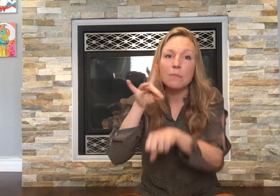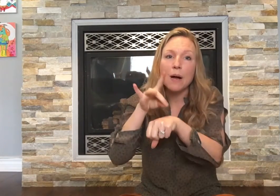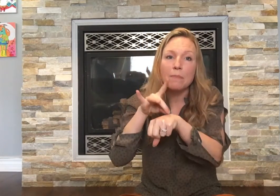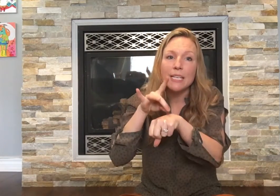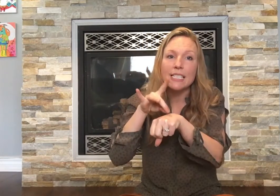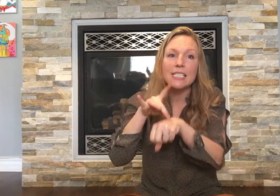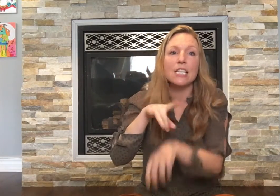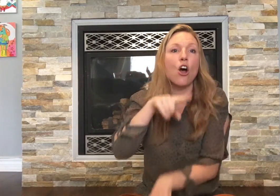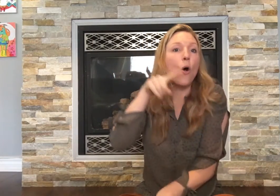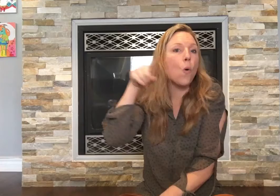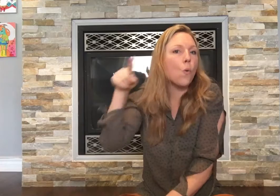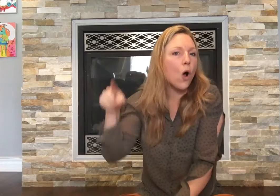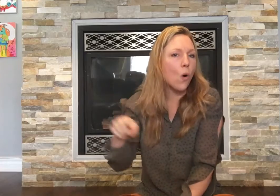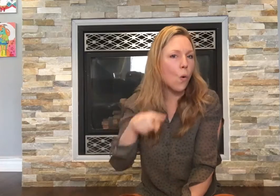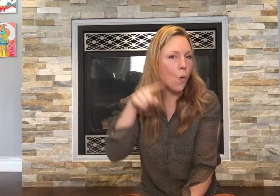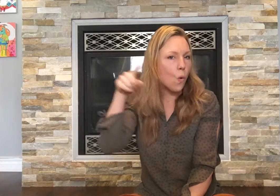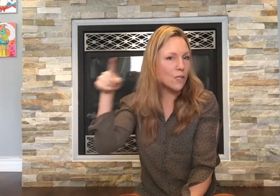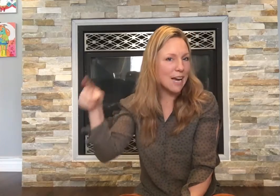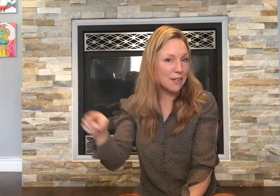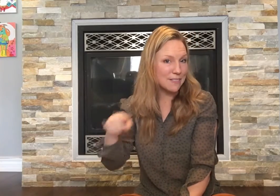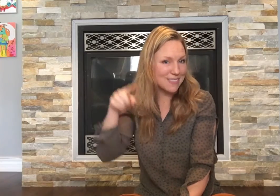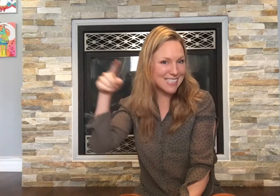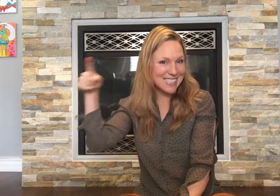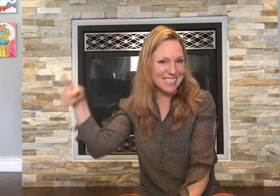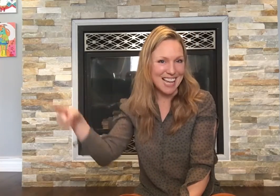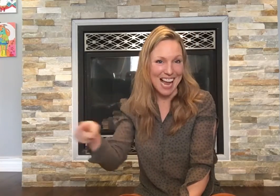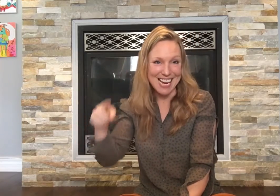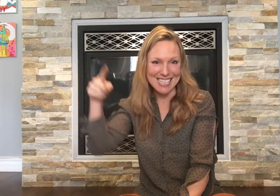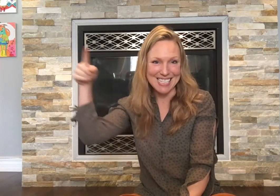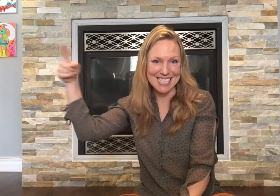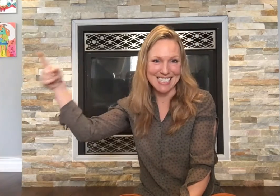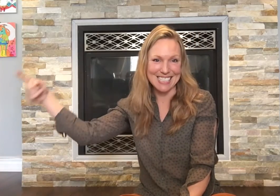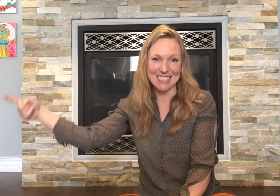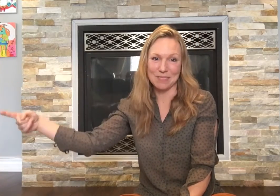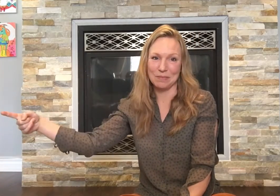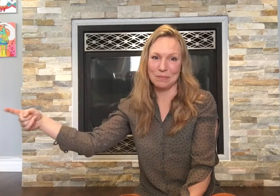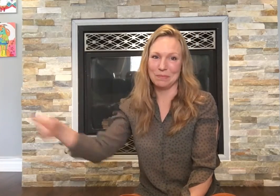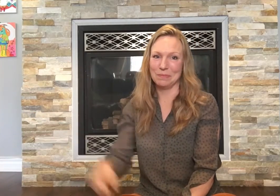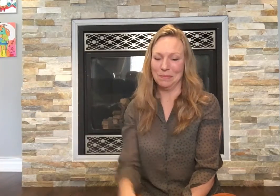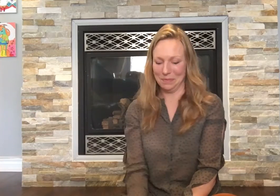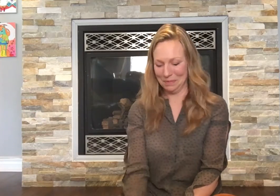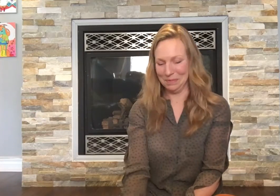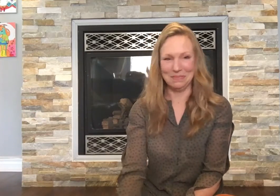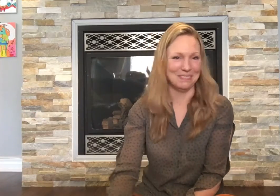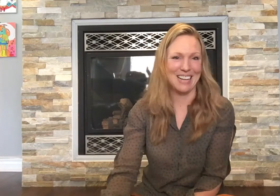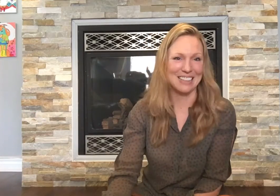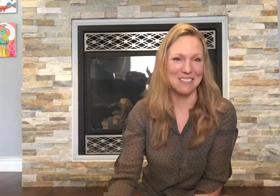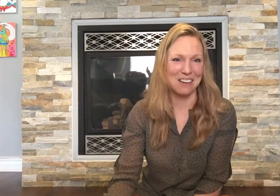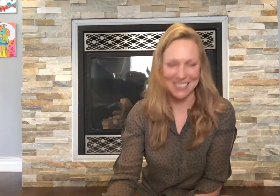pumpkins rolled out of sight. I love that one.